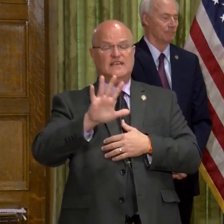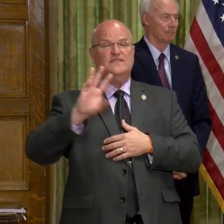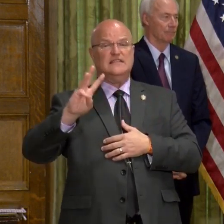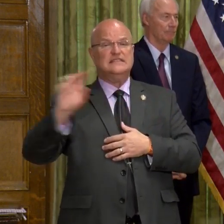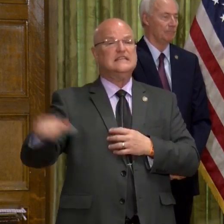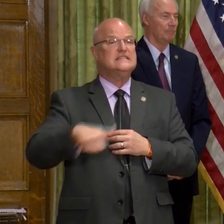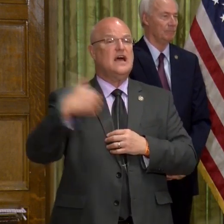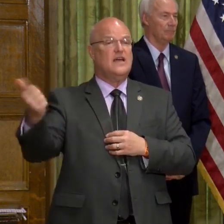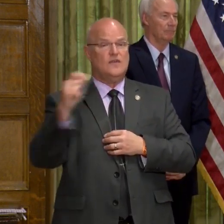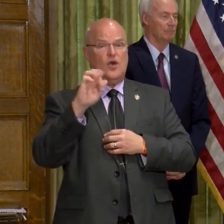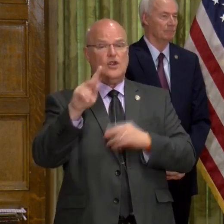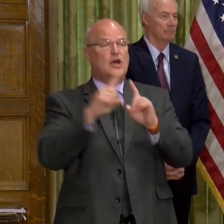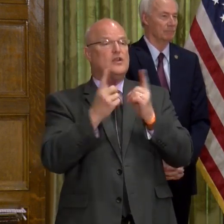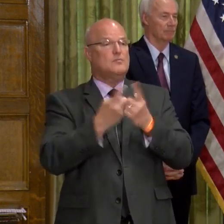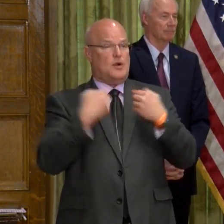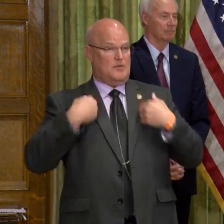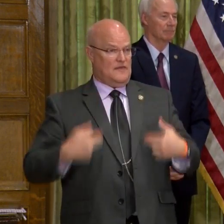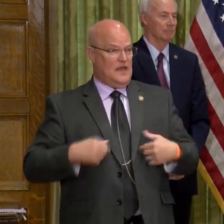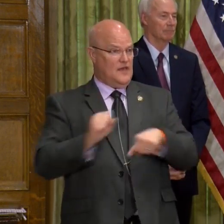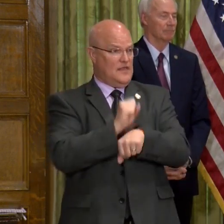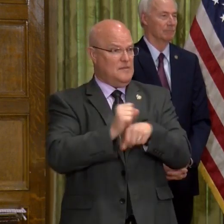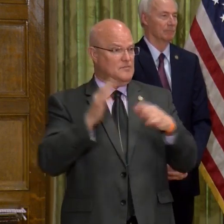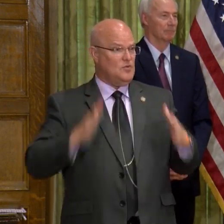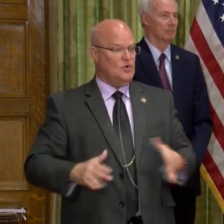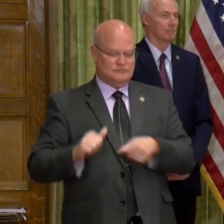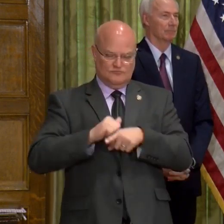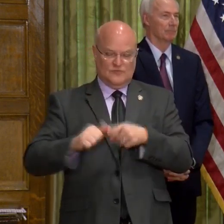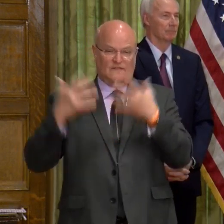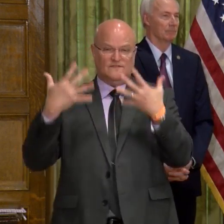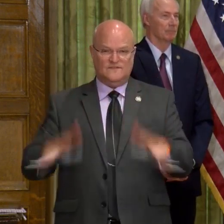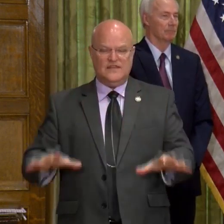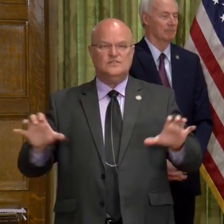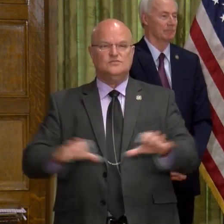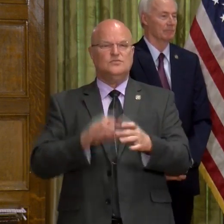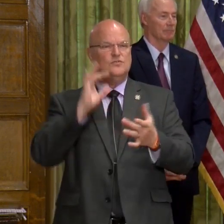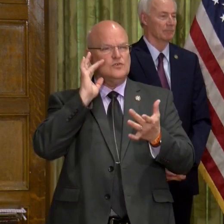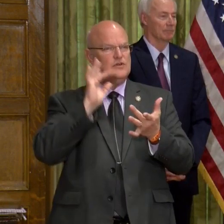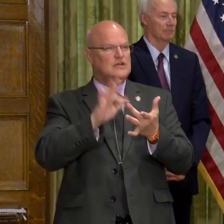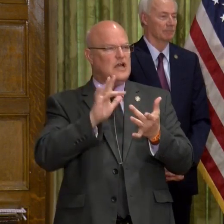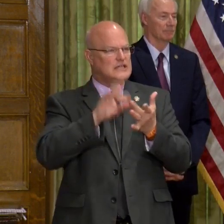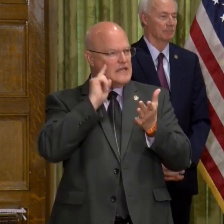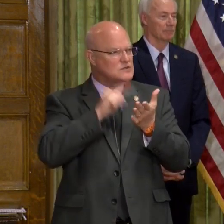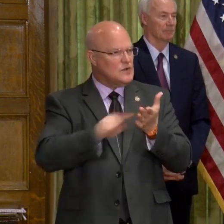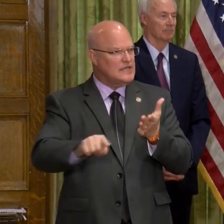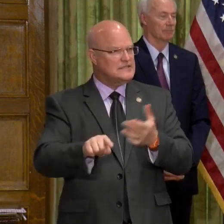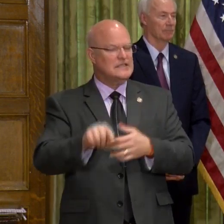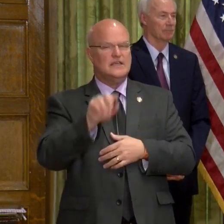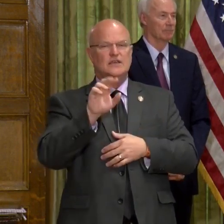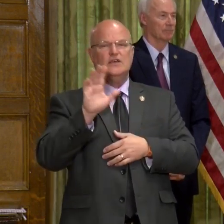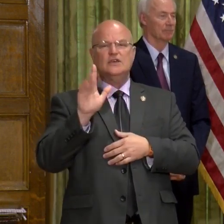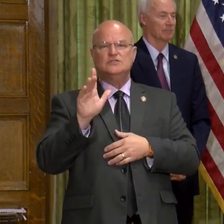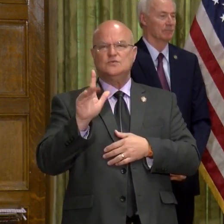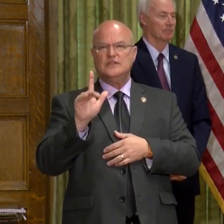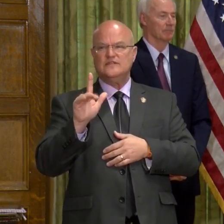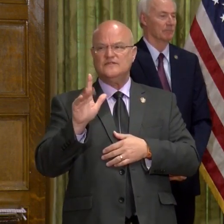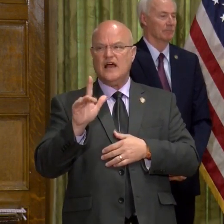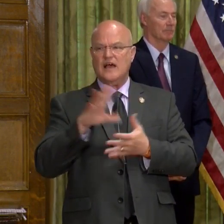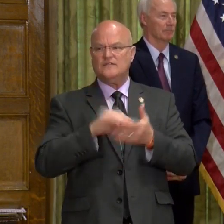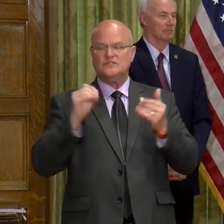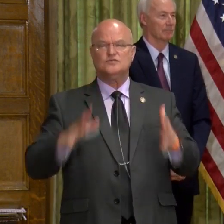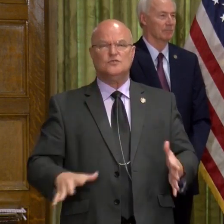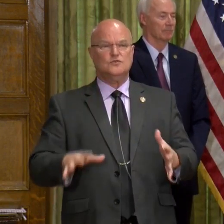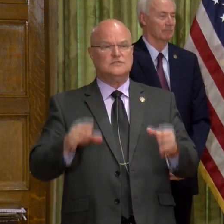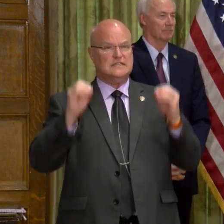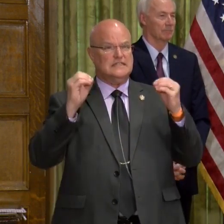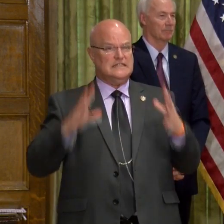other Arkansas Department of Health employees who have been trained to do contact tracing, and we have 25 students